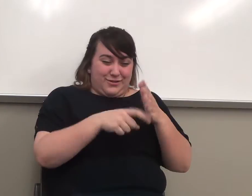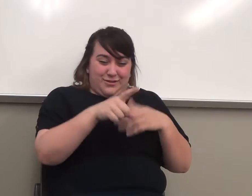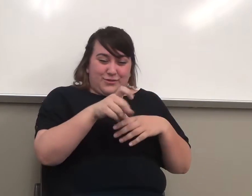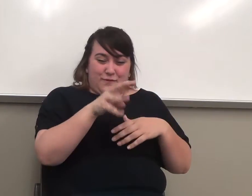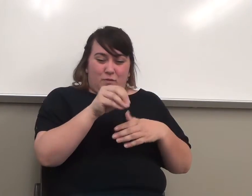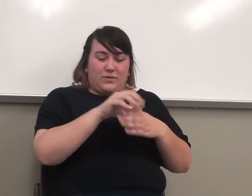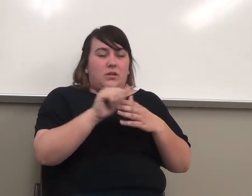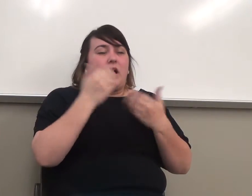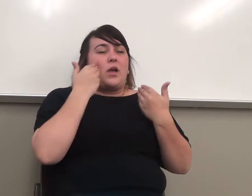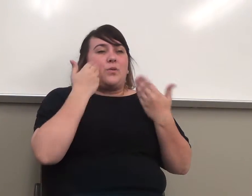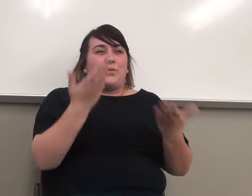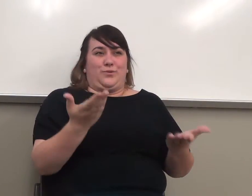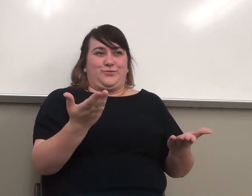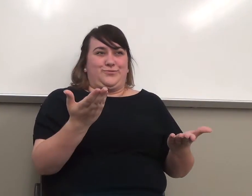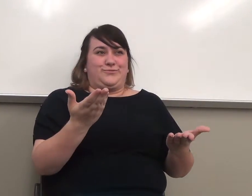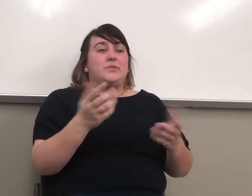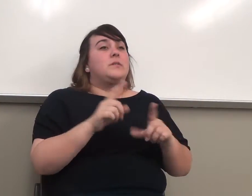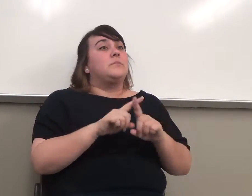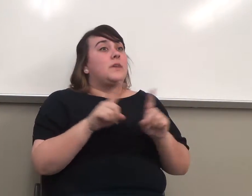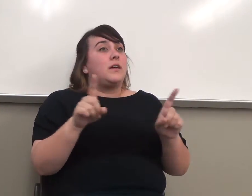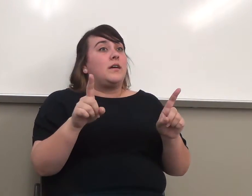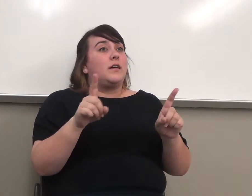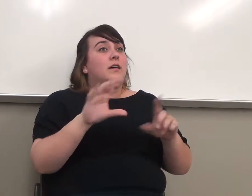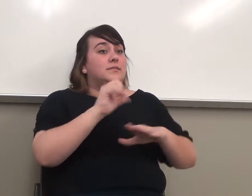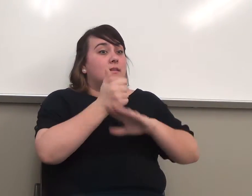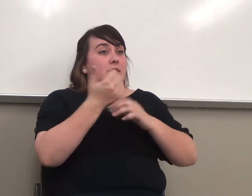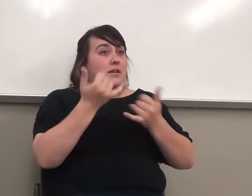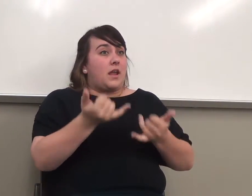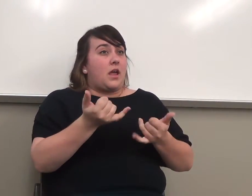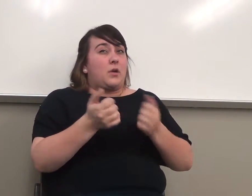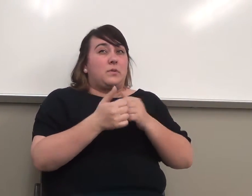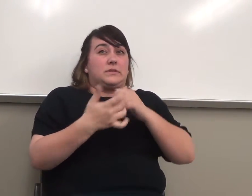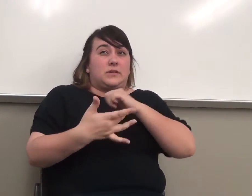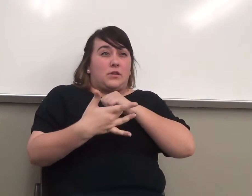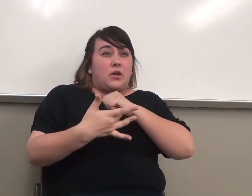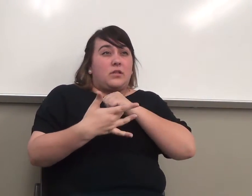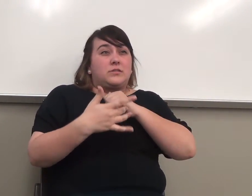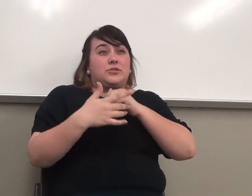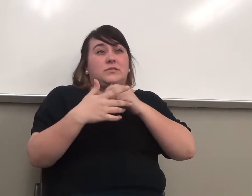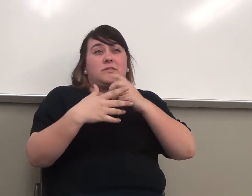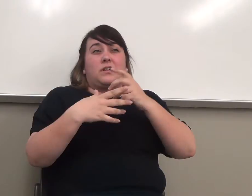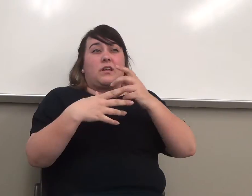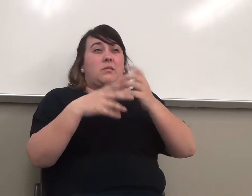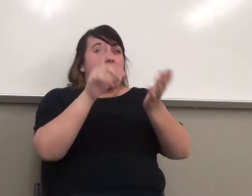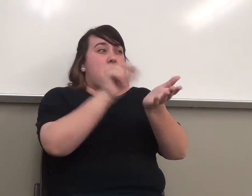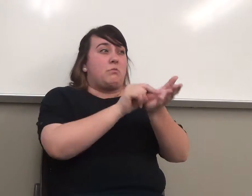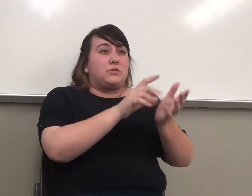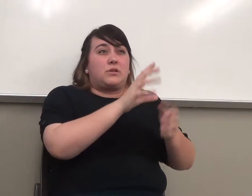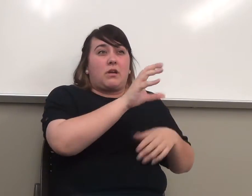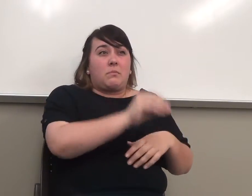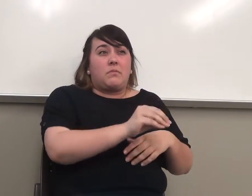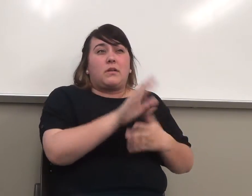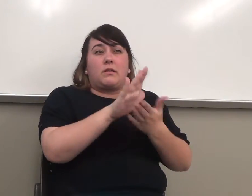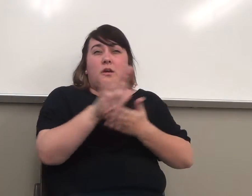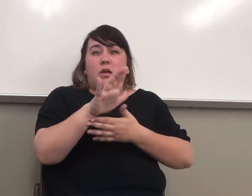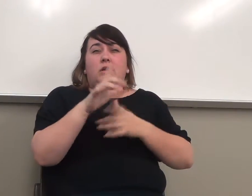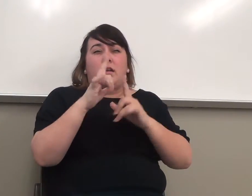However, the way it is right now with the technology and the publishers and the colleges, we